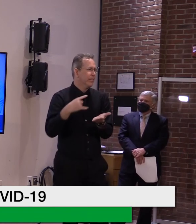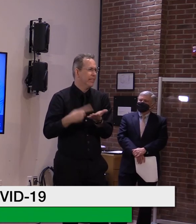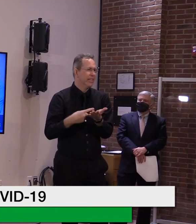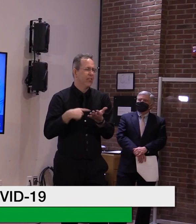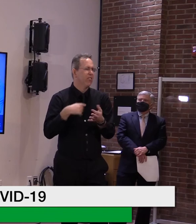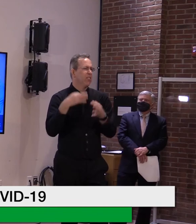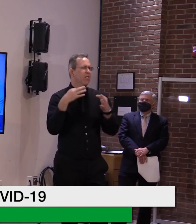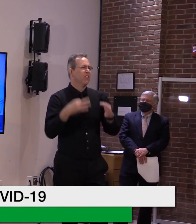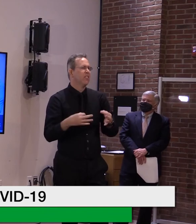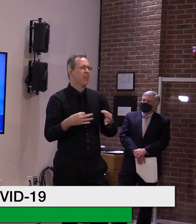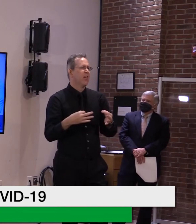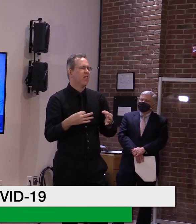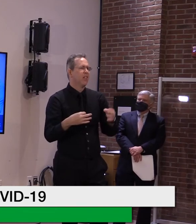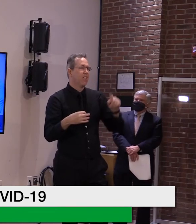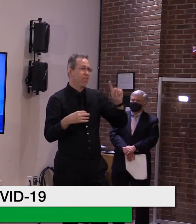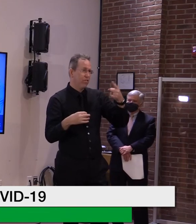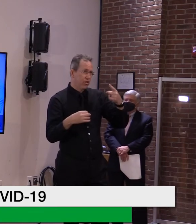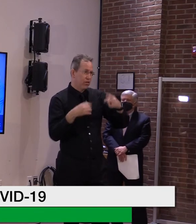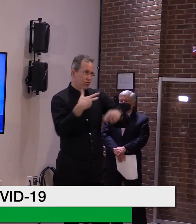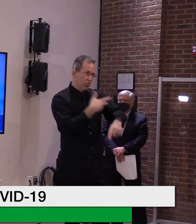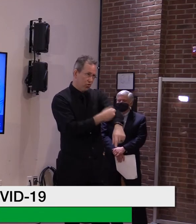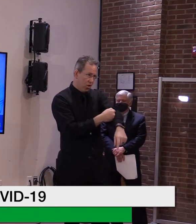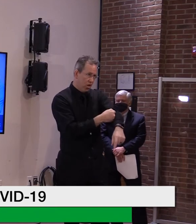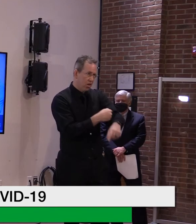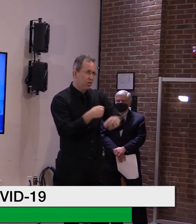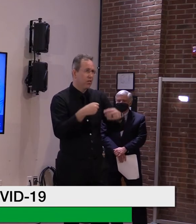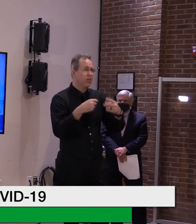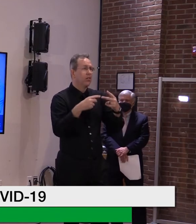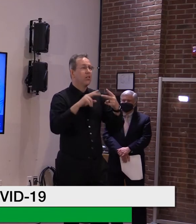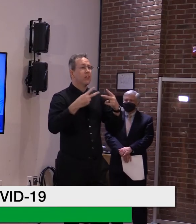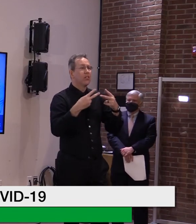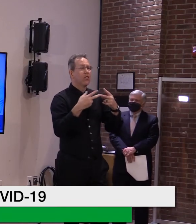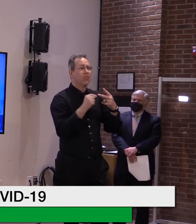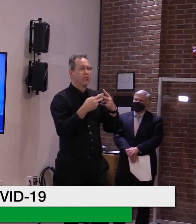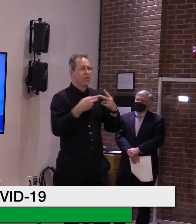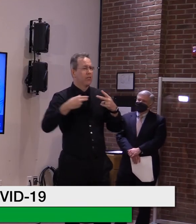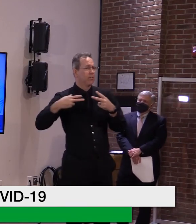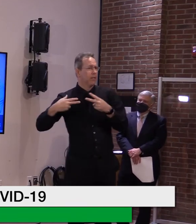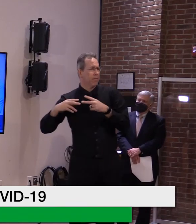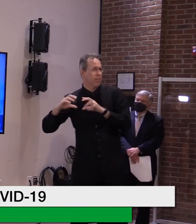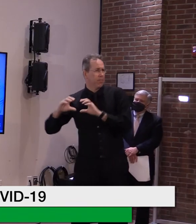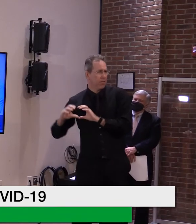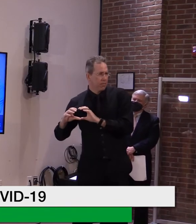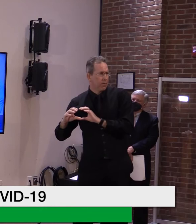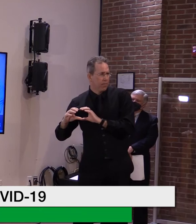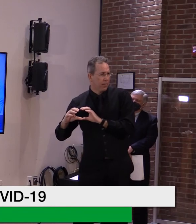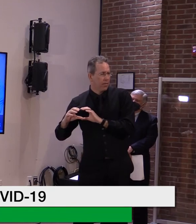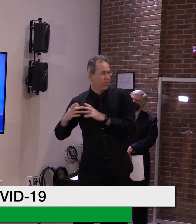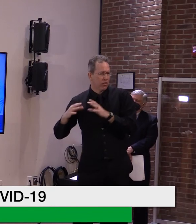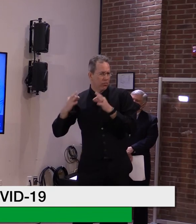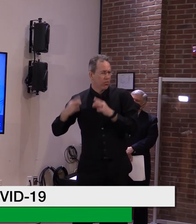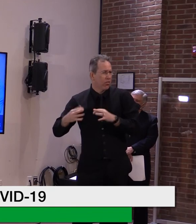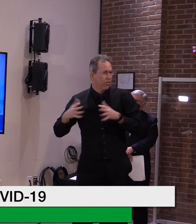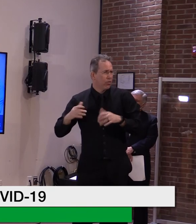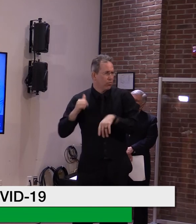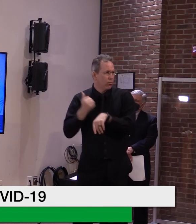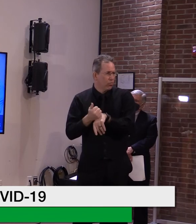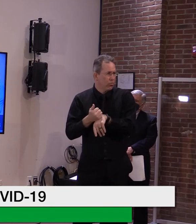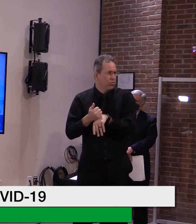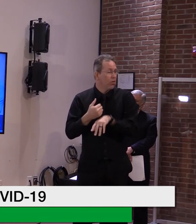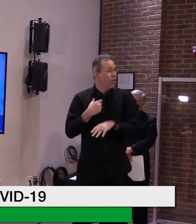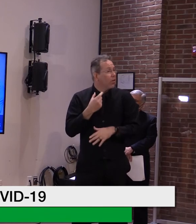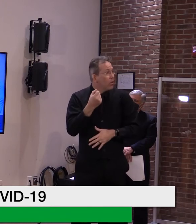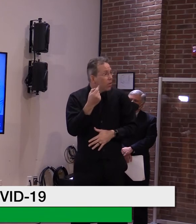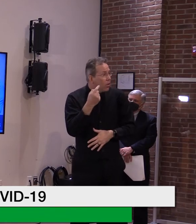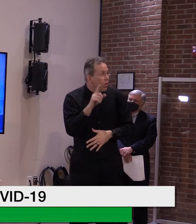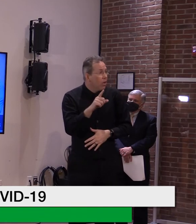That was our strategy from the start. We decided to continue to fulfill that. Again, adding to the complexity is the Johnson &